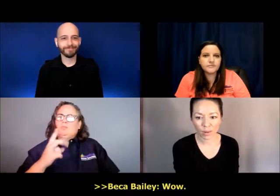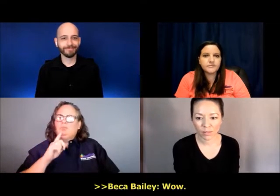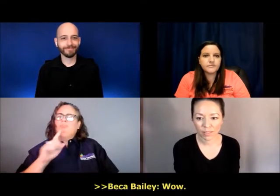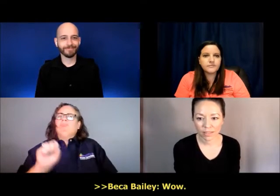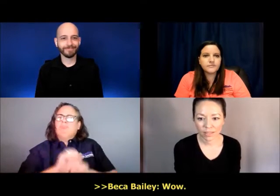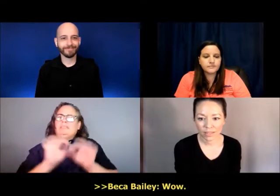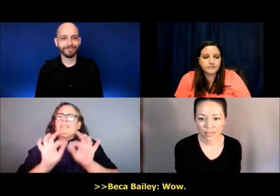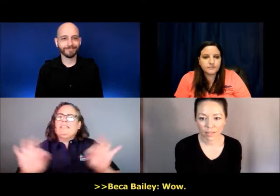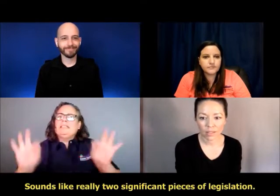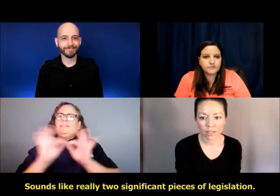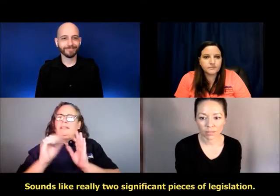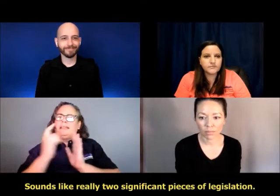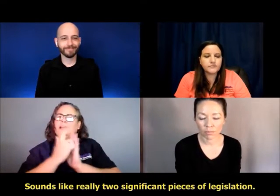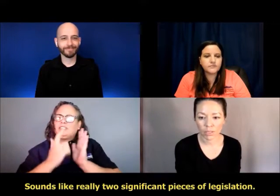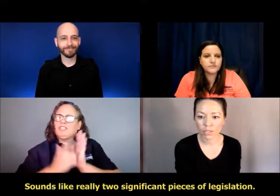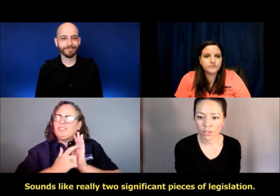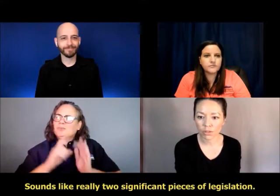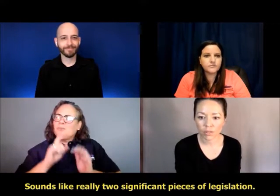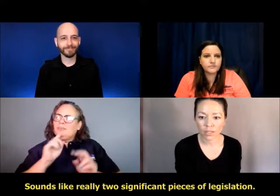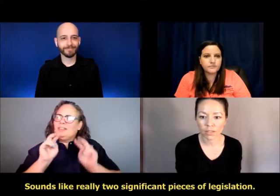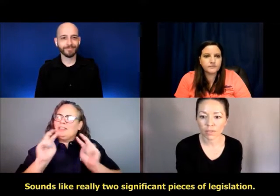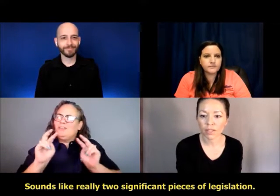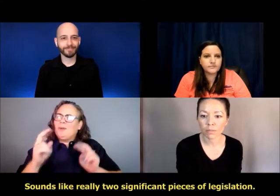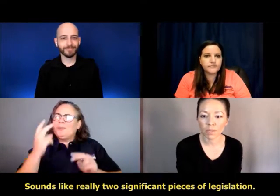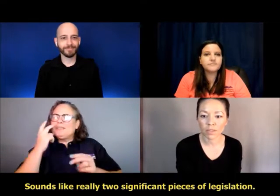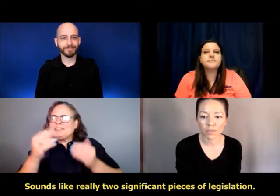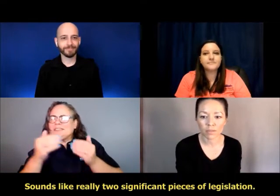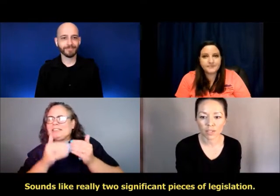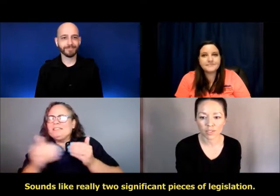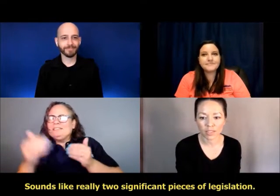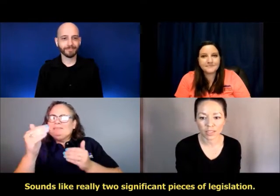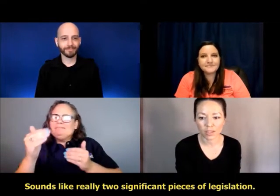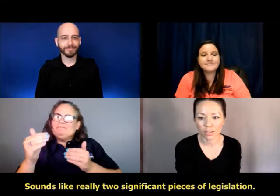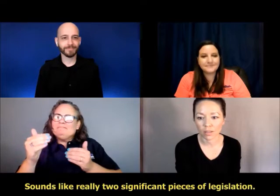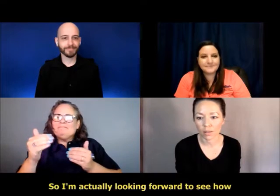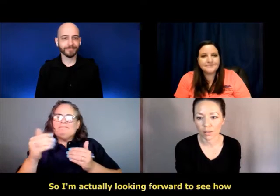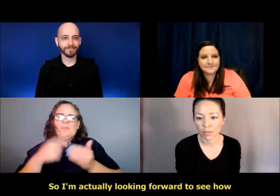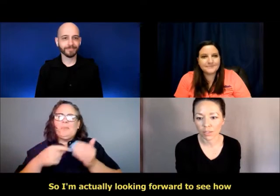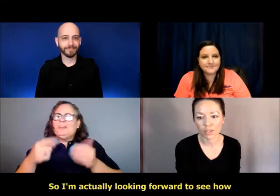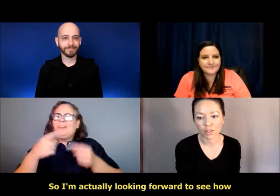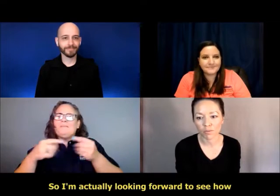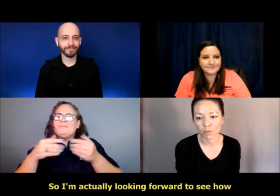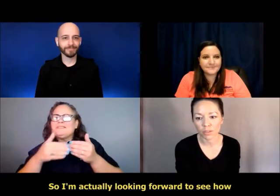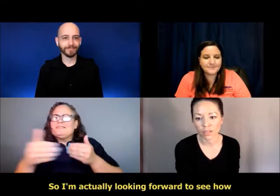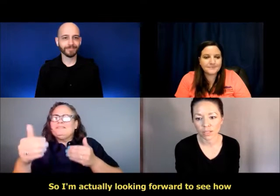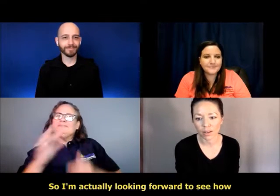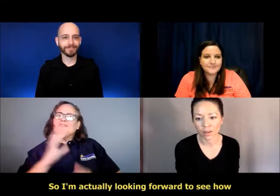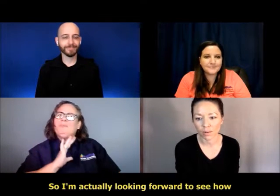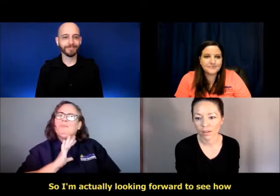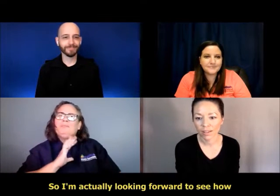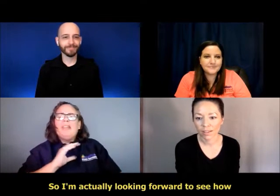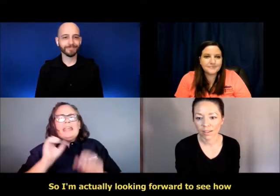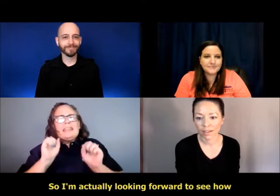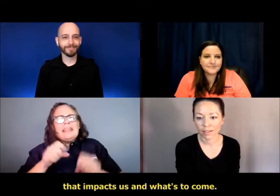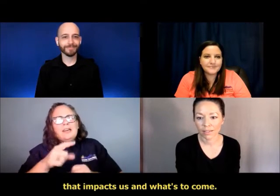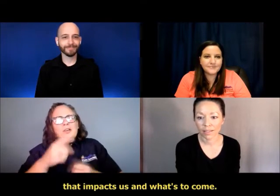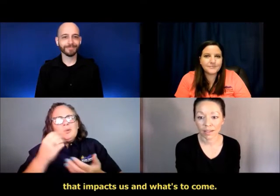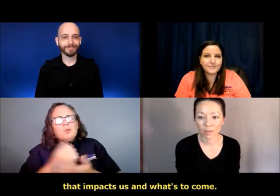Wow, sounds like really two significant pieces of legislation. So I'm actually looking forward to see how